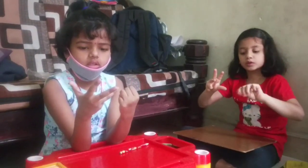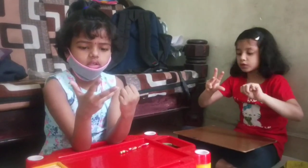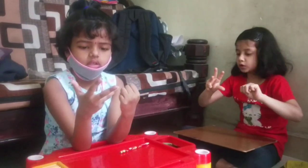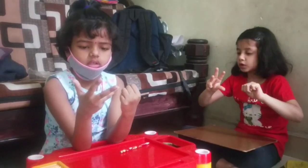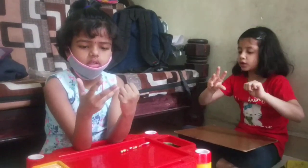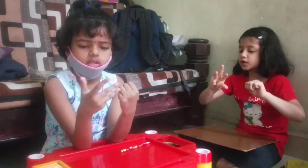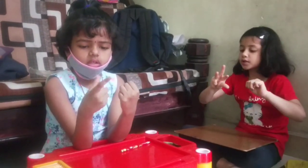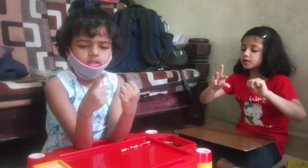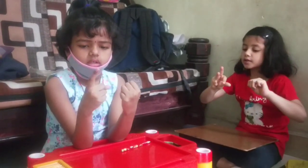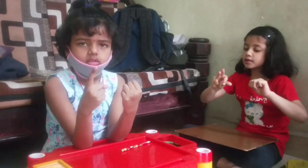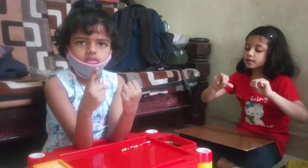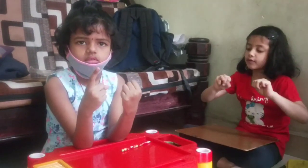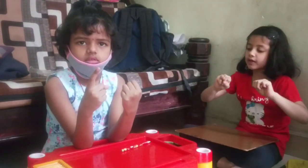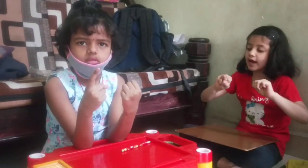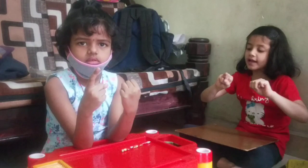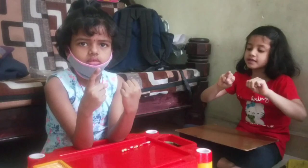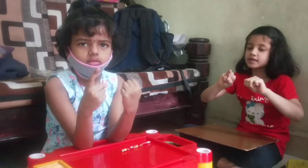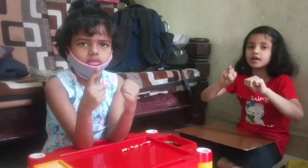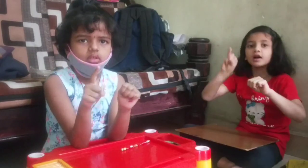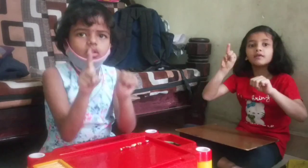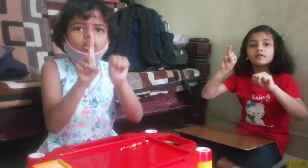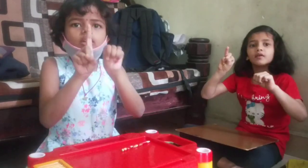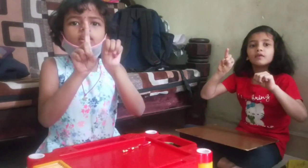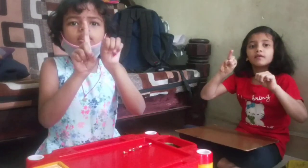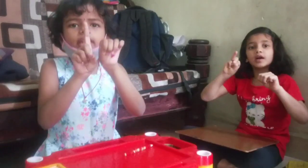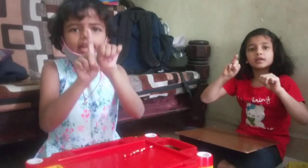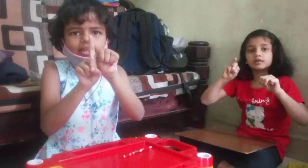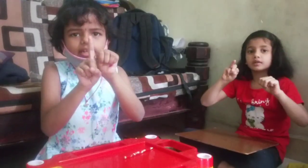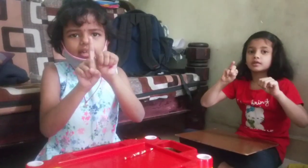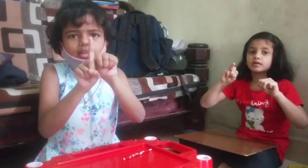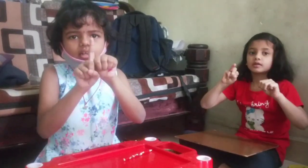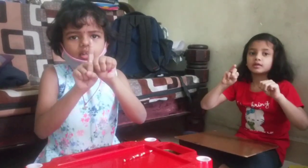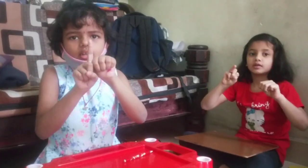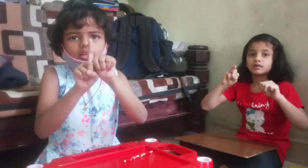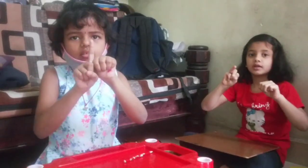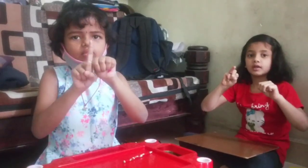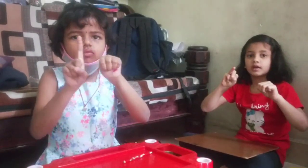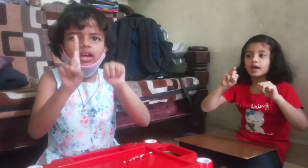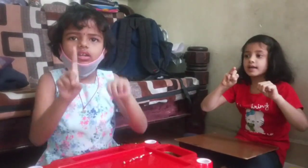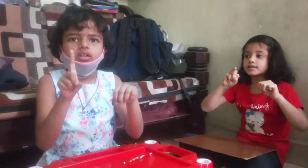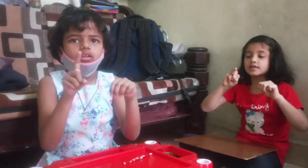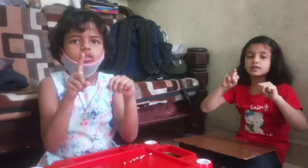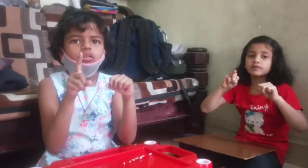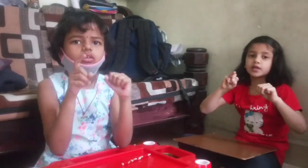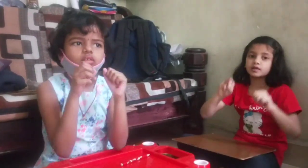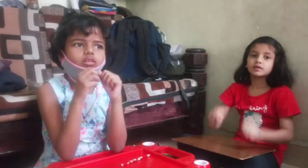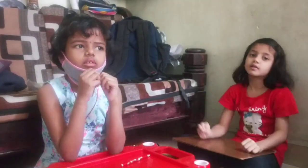27. Answer. Answer. Answer. 1.